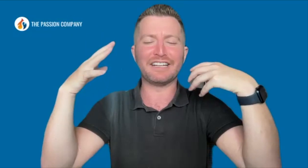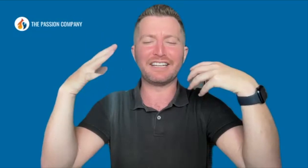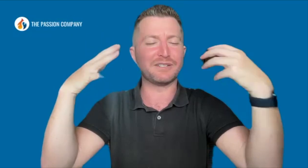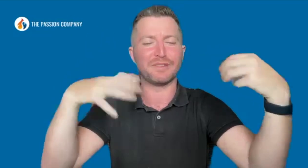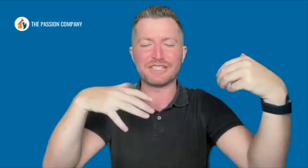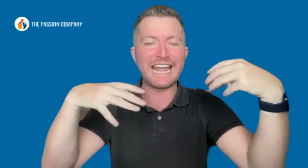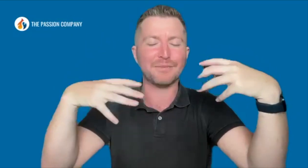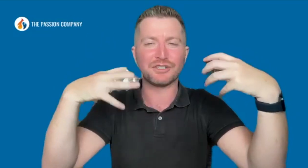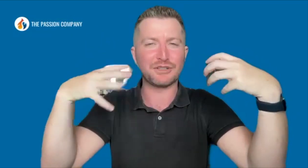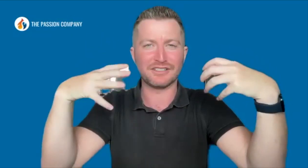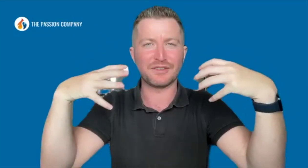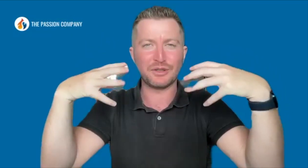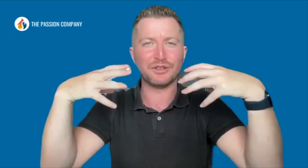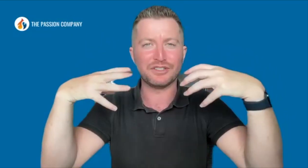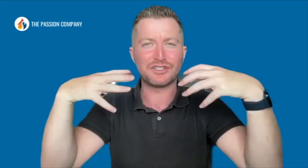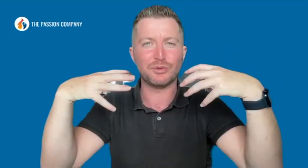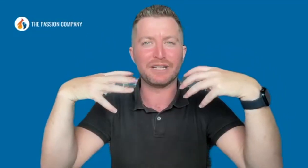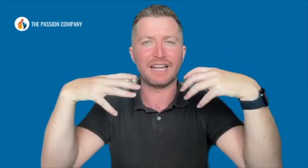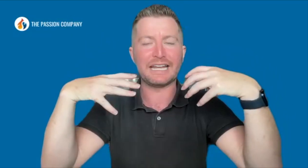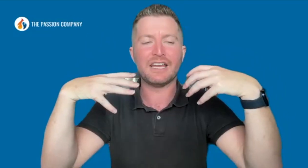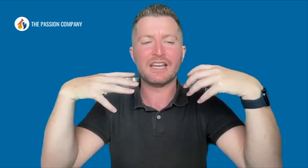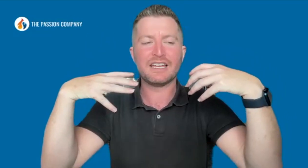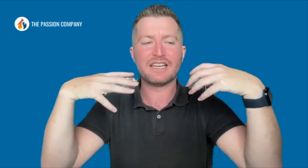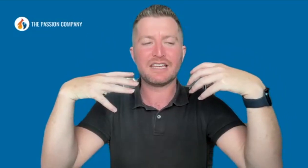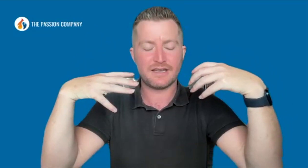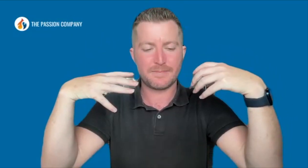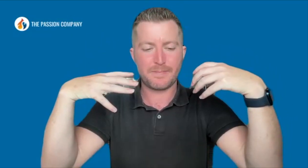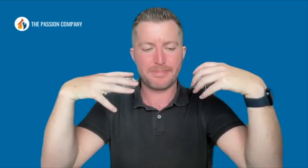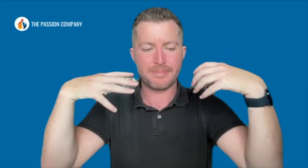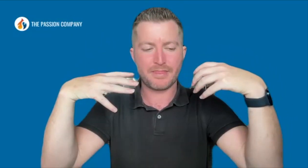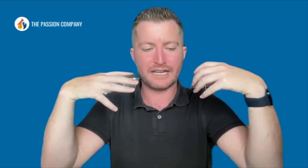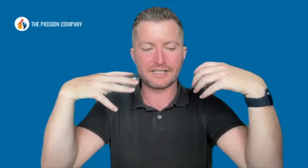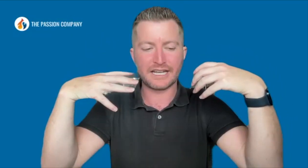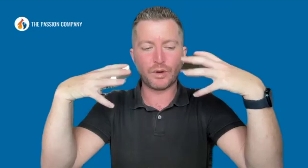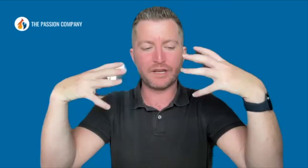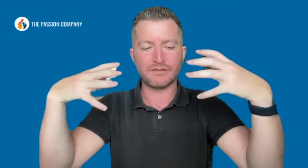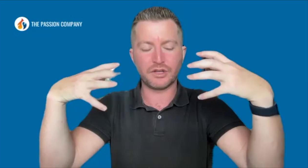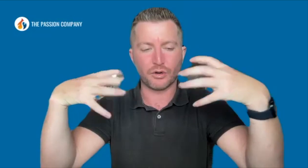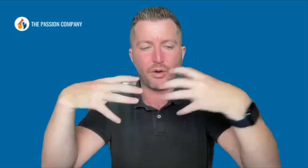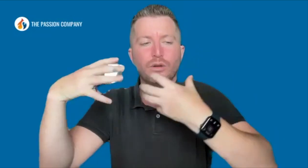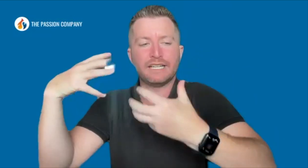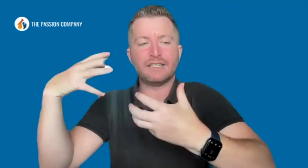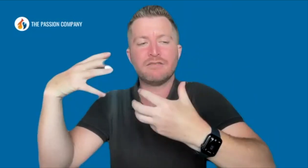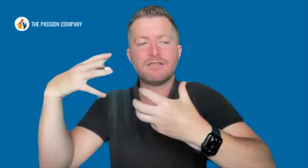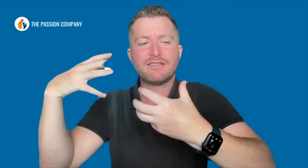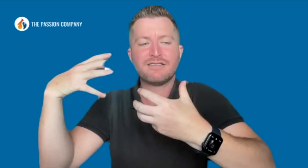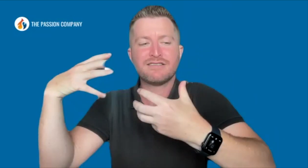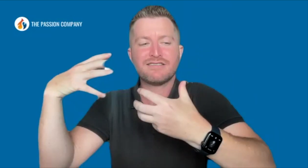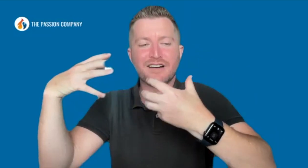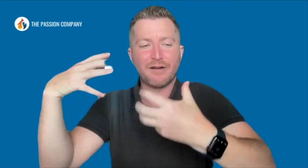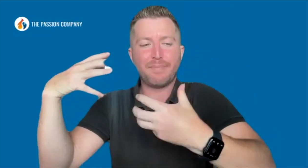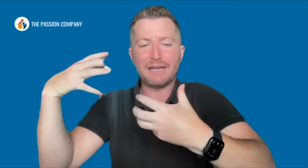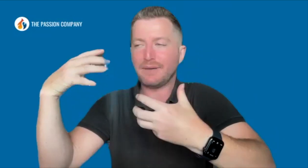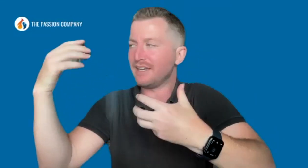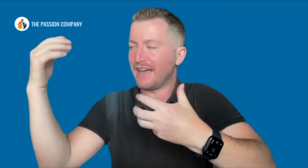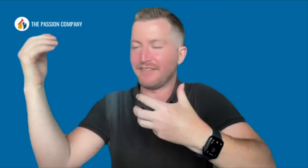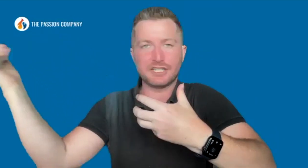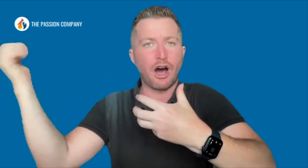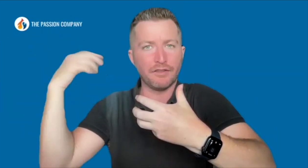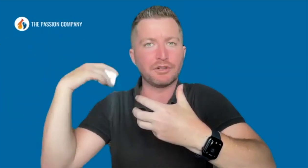kids, but there's animals you can do this too. But like, it's like, it's you're holding a baby, and the toddler's